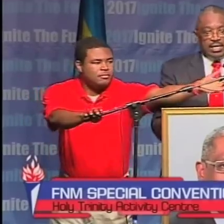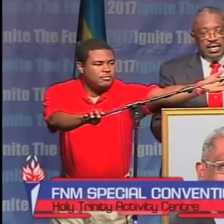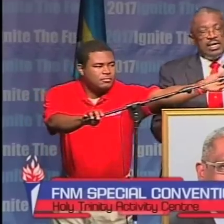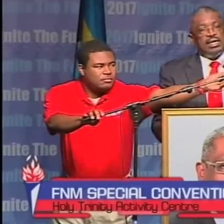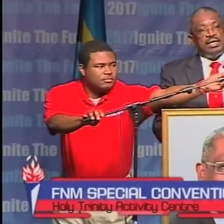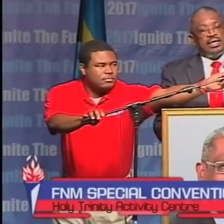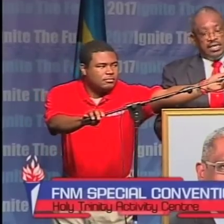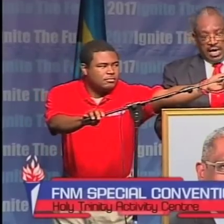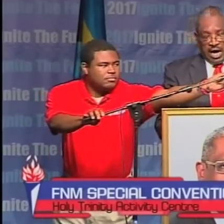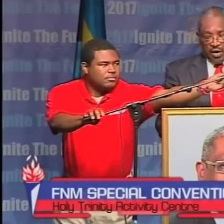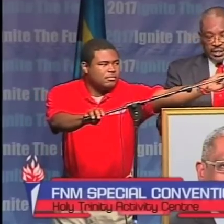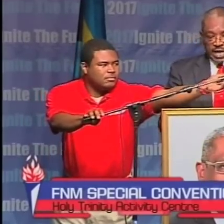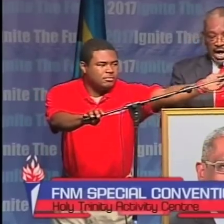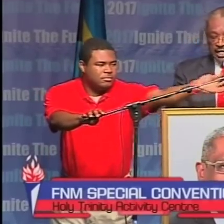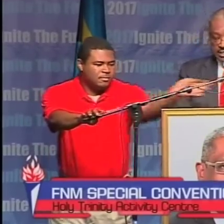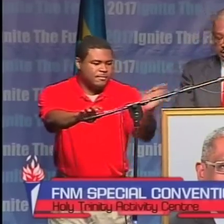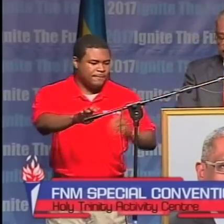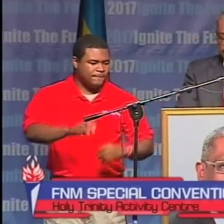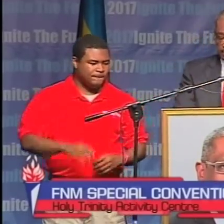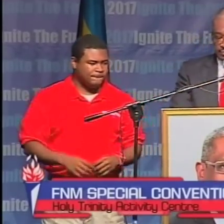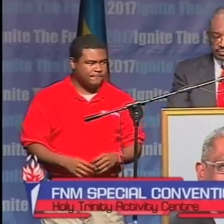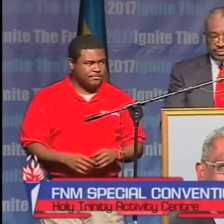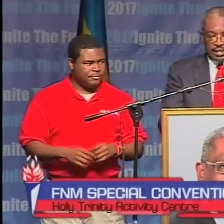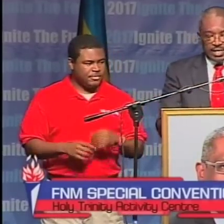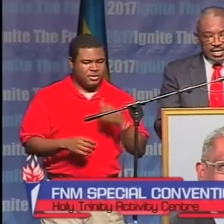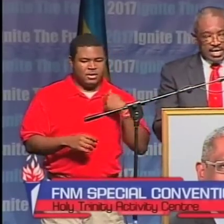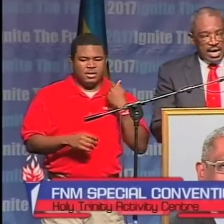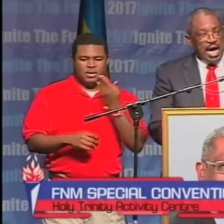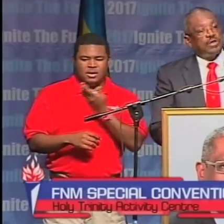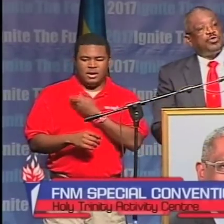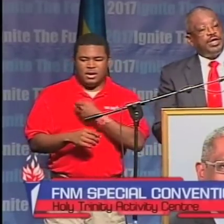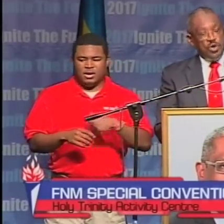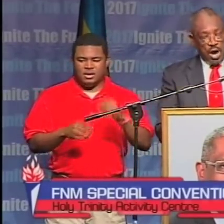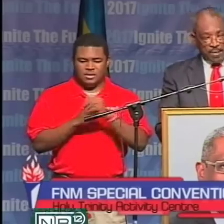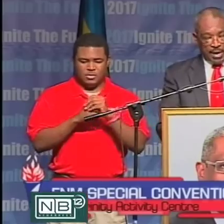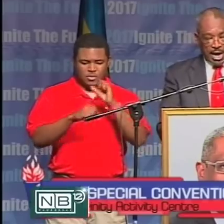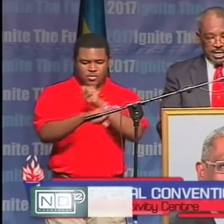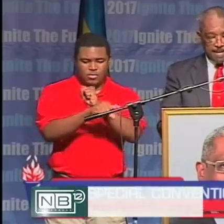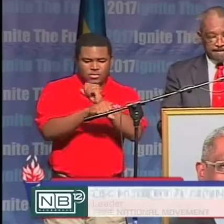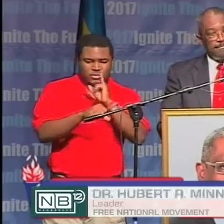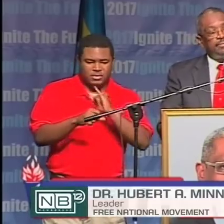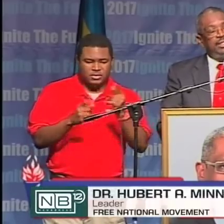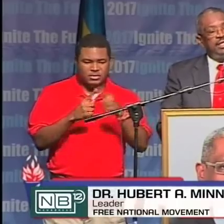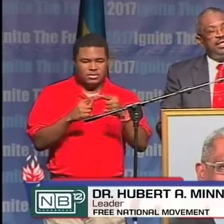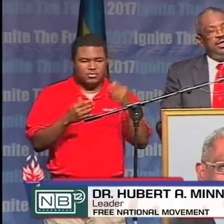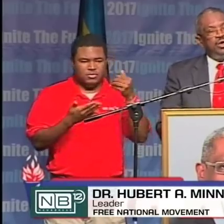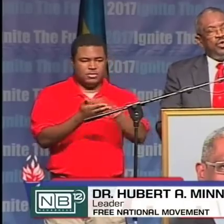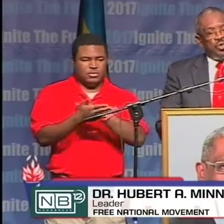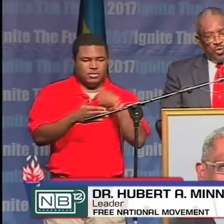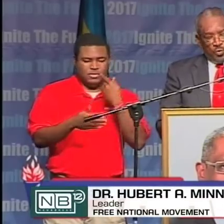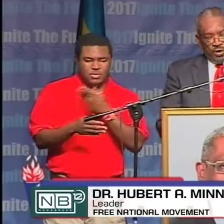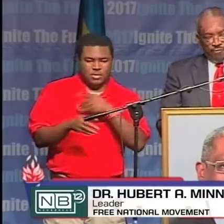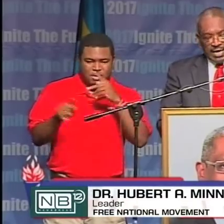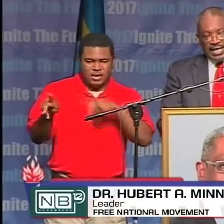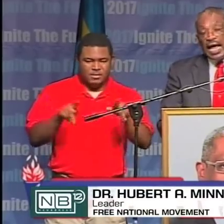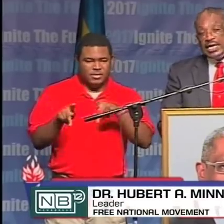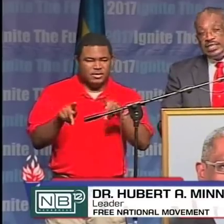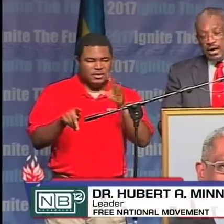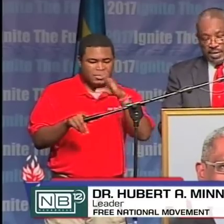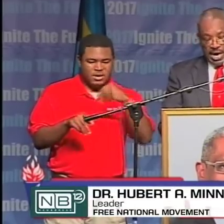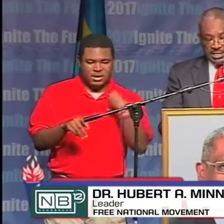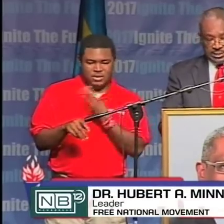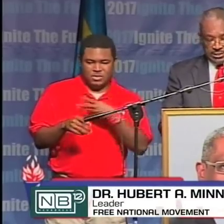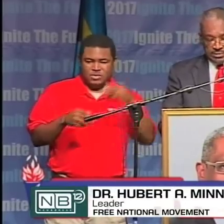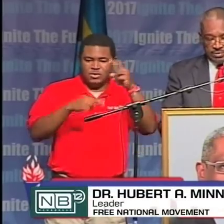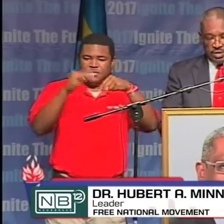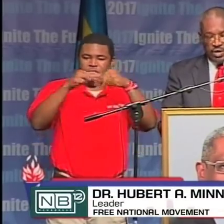for the FNM. Our task are to renew our party, revitalize